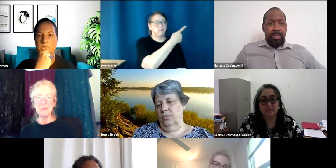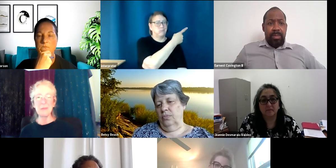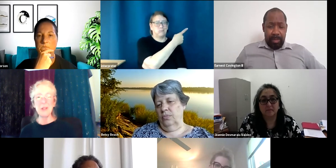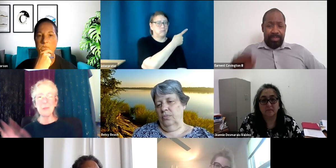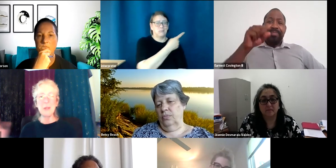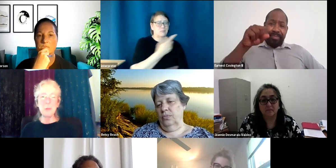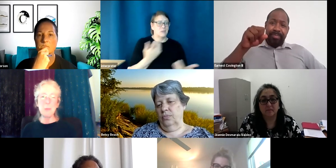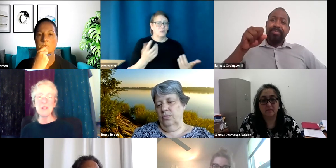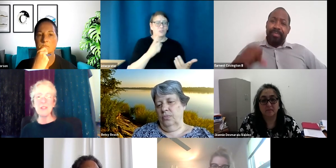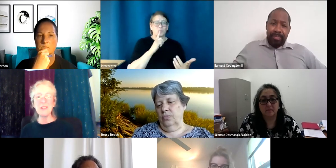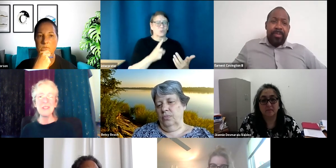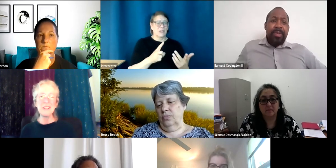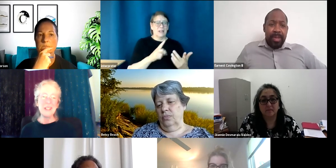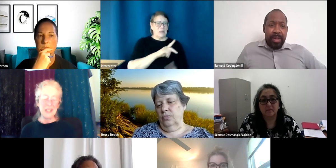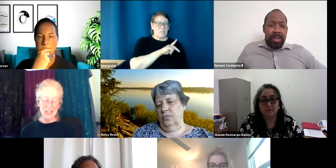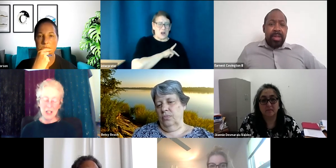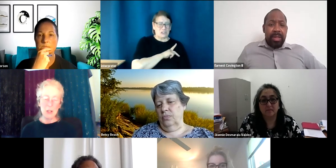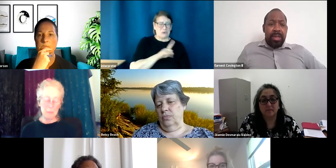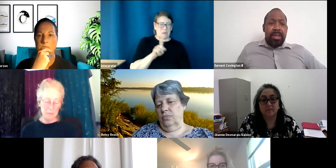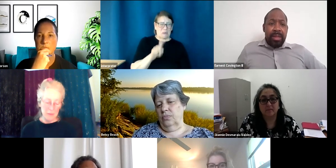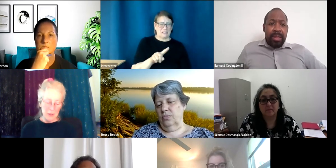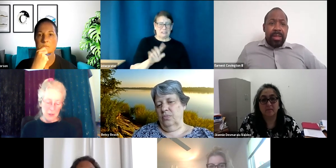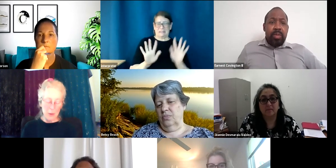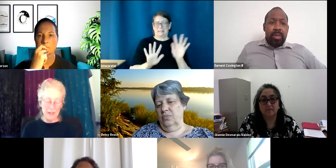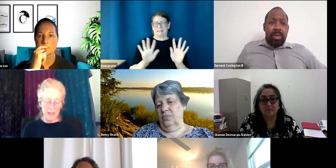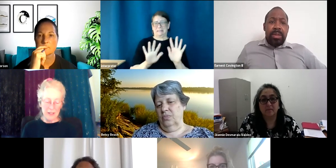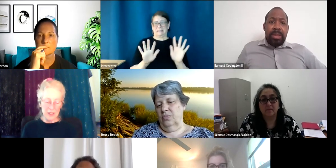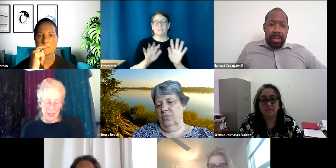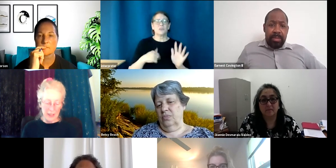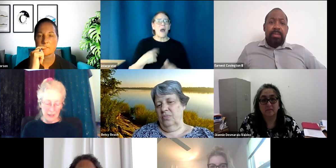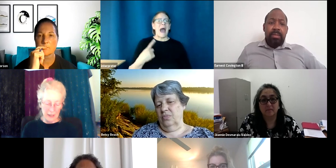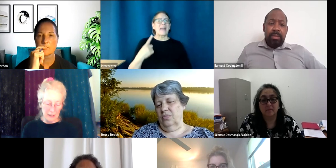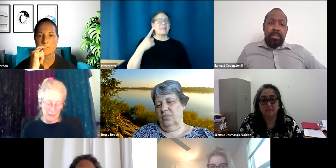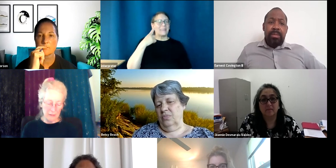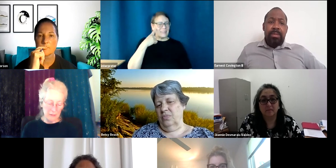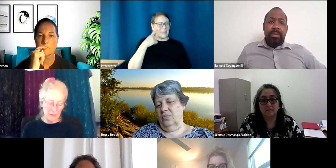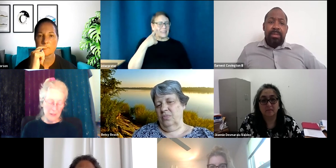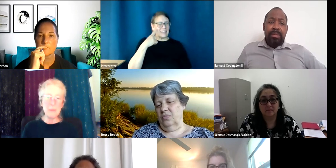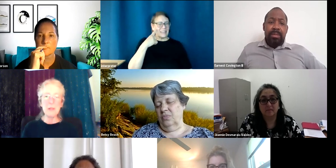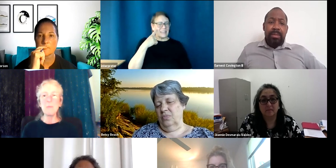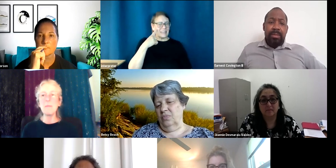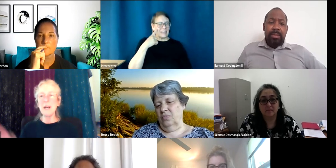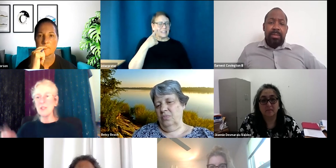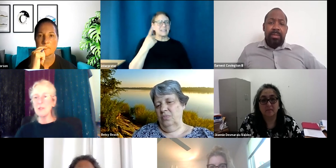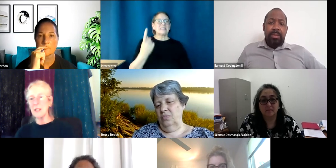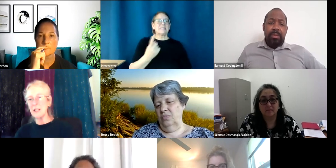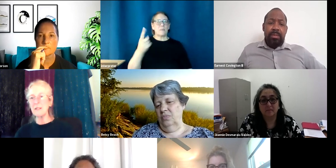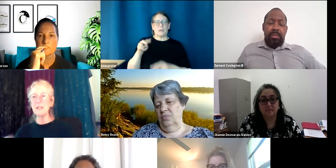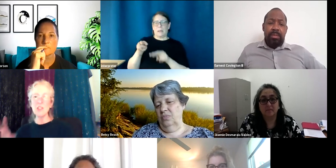got way too personal. Um, so I, I just think, uh, somebody monitoring the